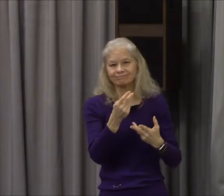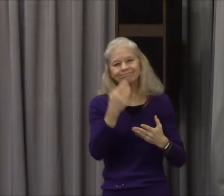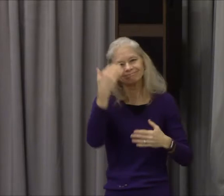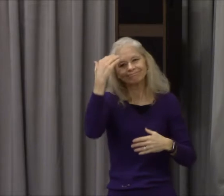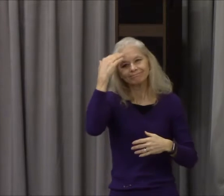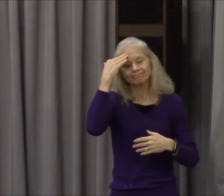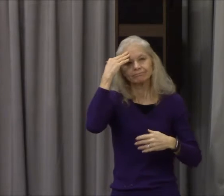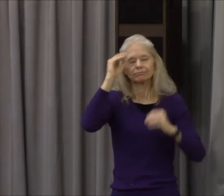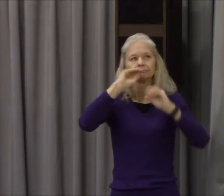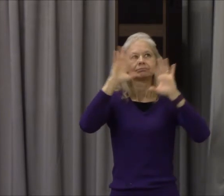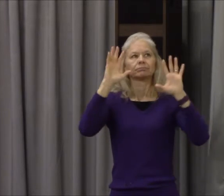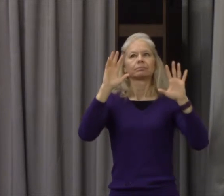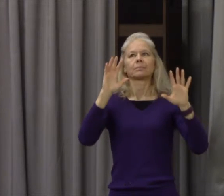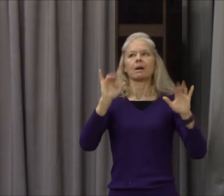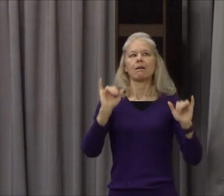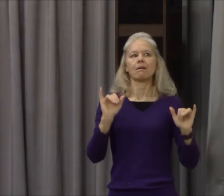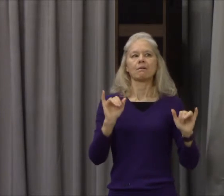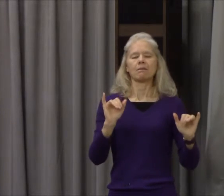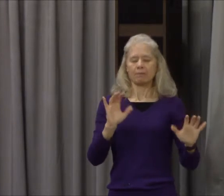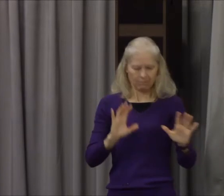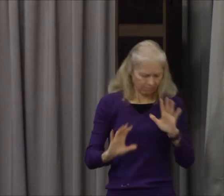remember that meeting the Bible says